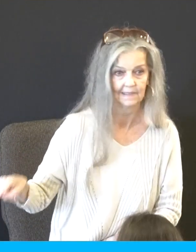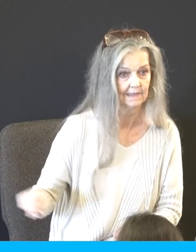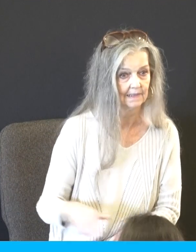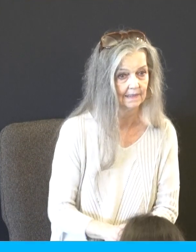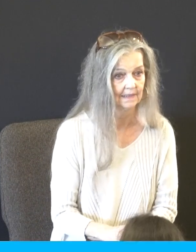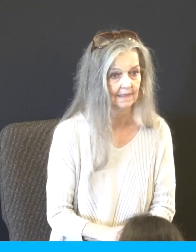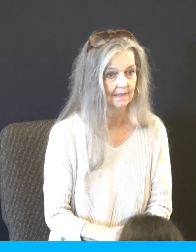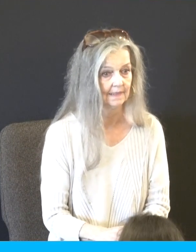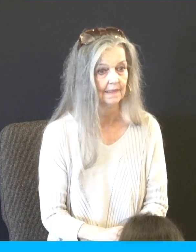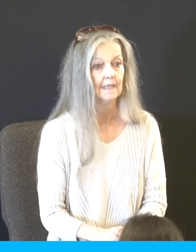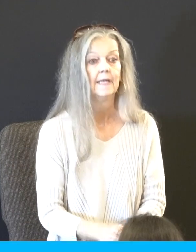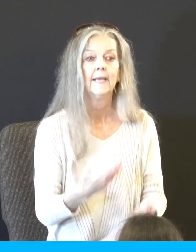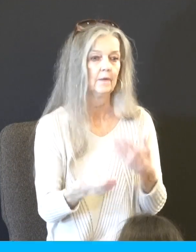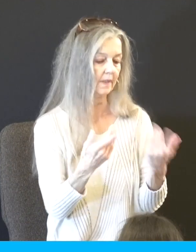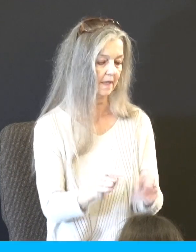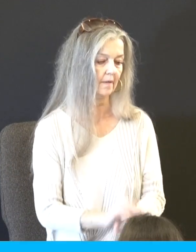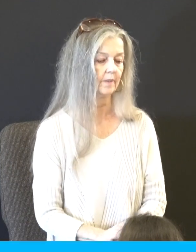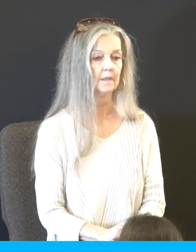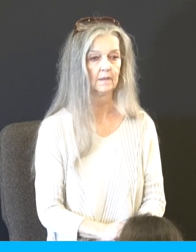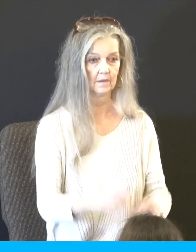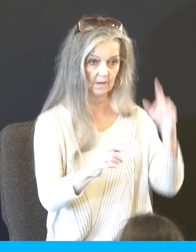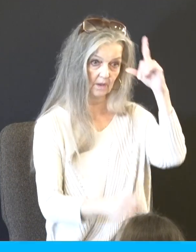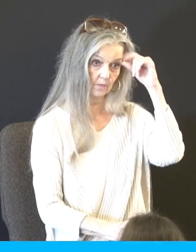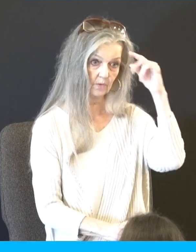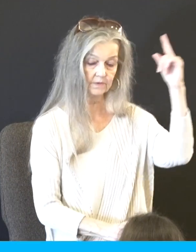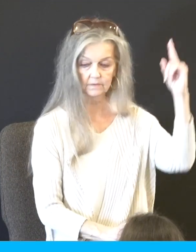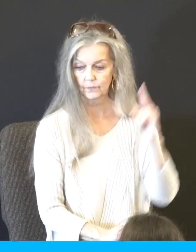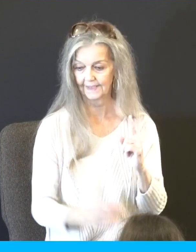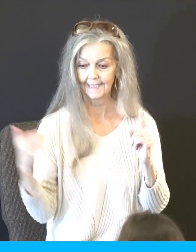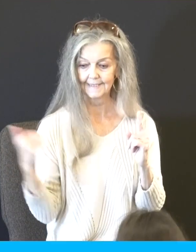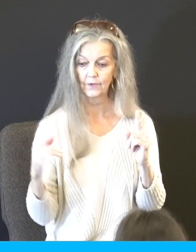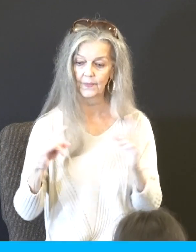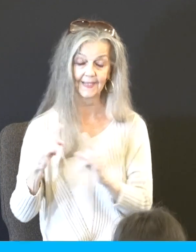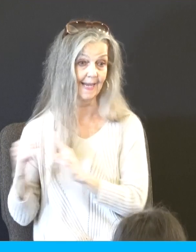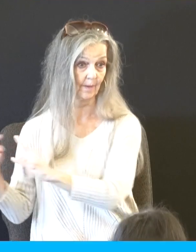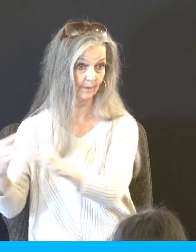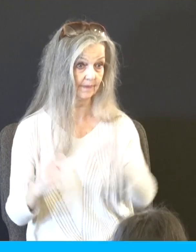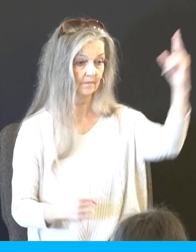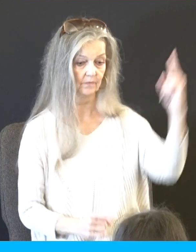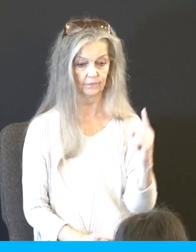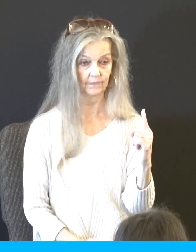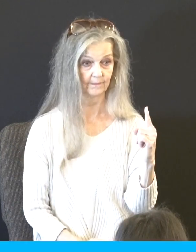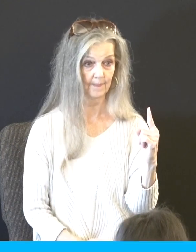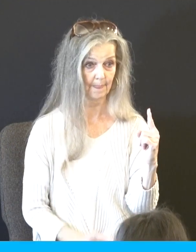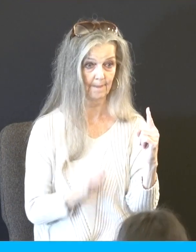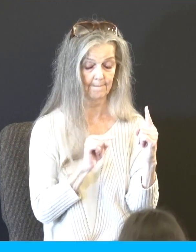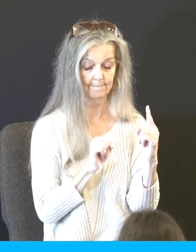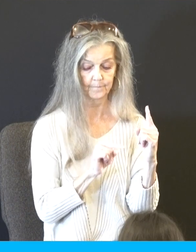It came to pass as soon as Moses came nigh into the camp. Remember, they're that decline in video there going through. That he saw the